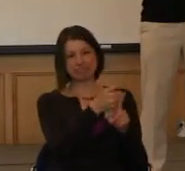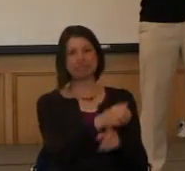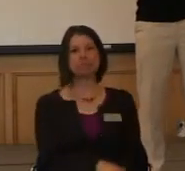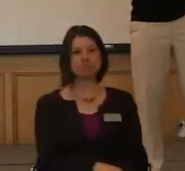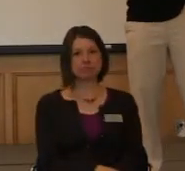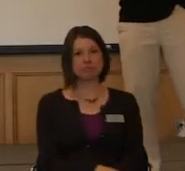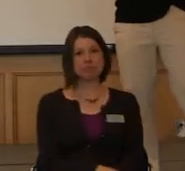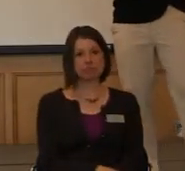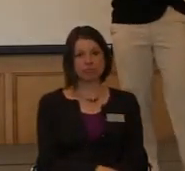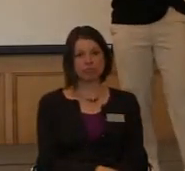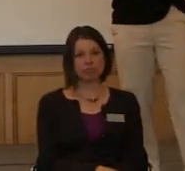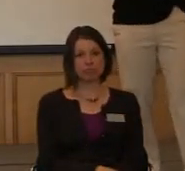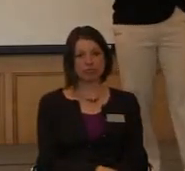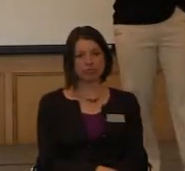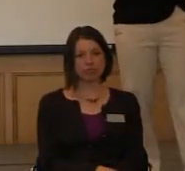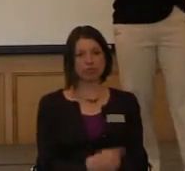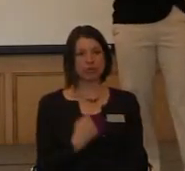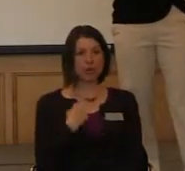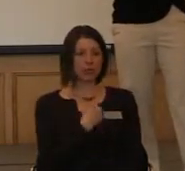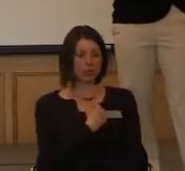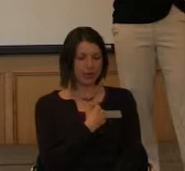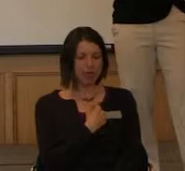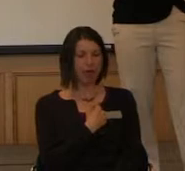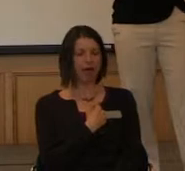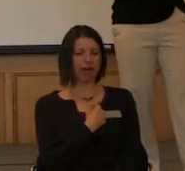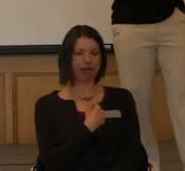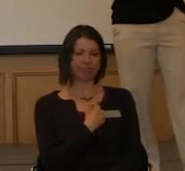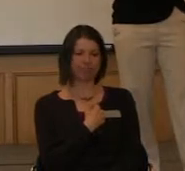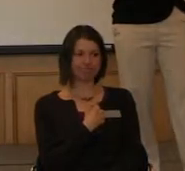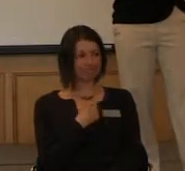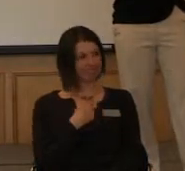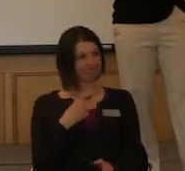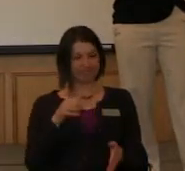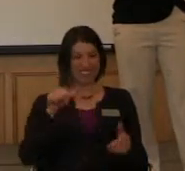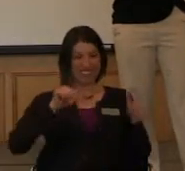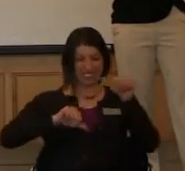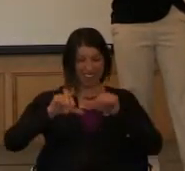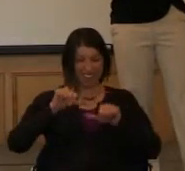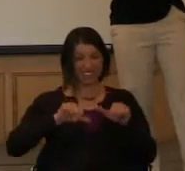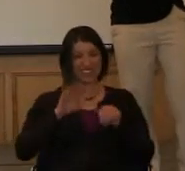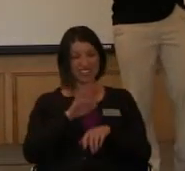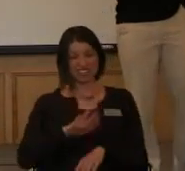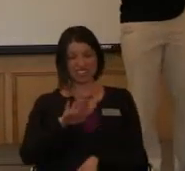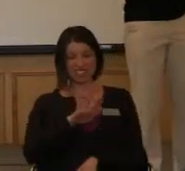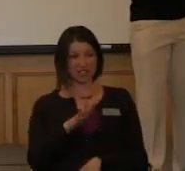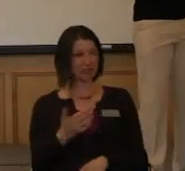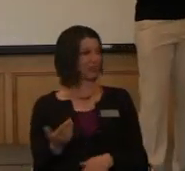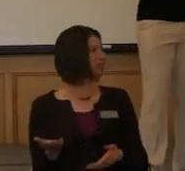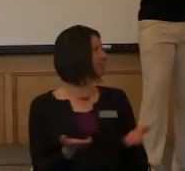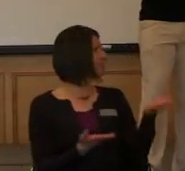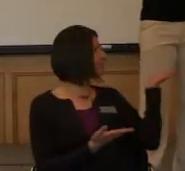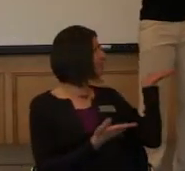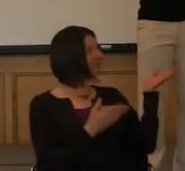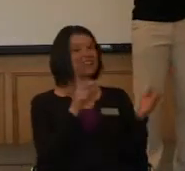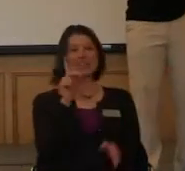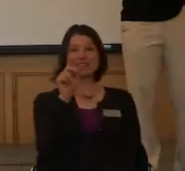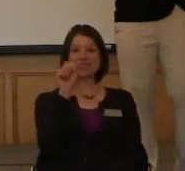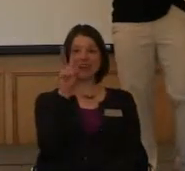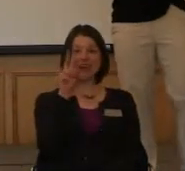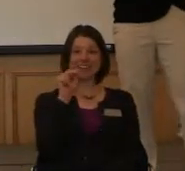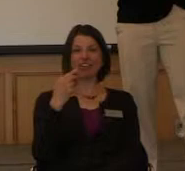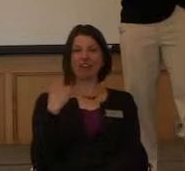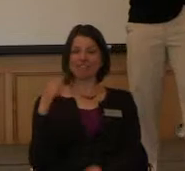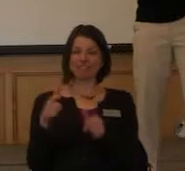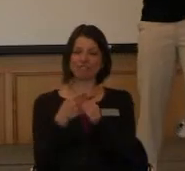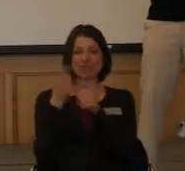To this end we are inaugurating our Disability and Science series and Dawn Allenbach is our very first speaker.